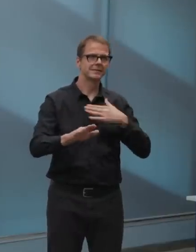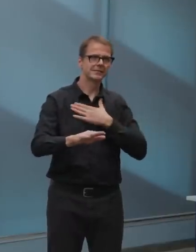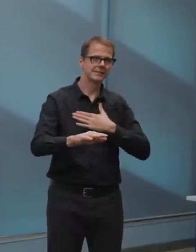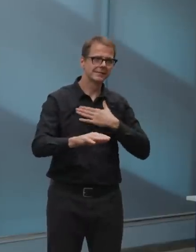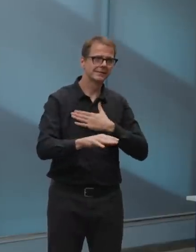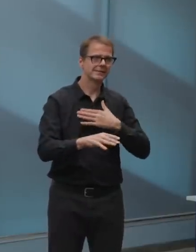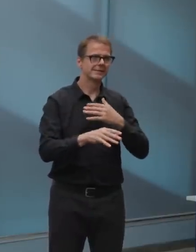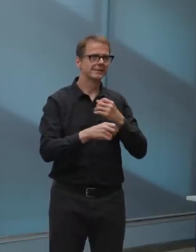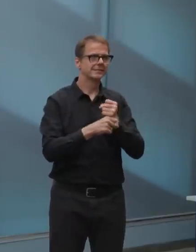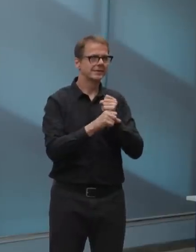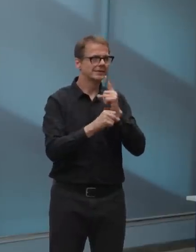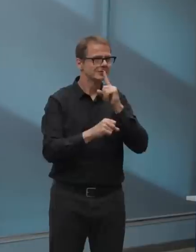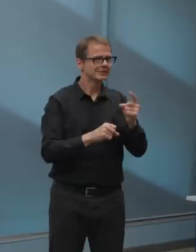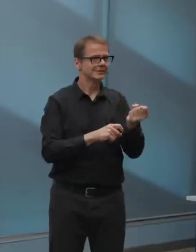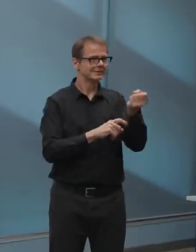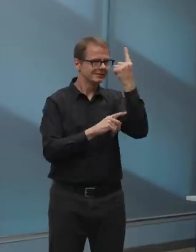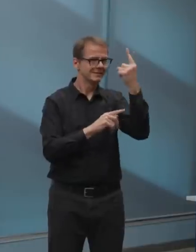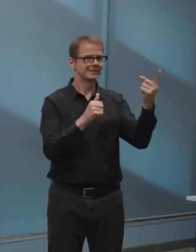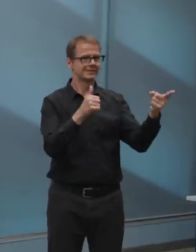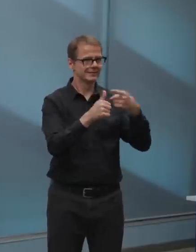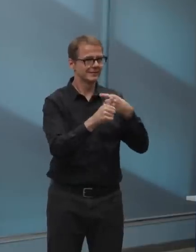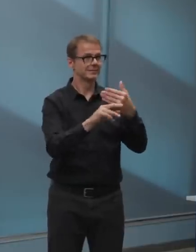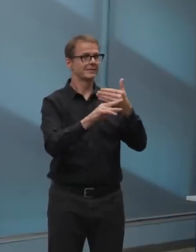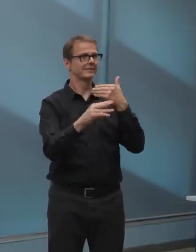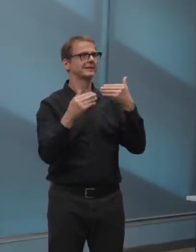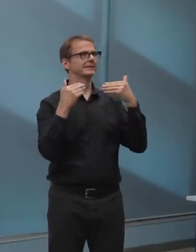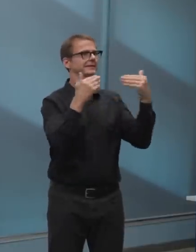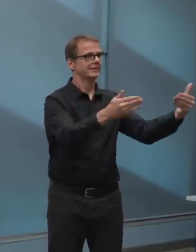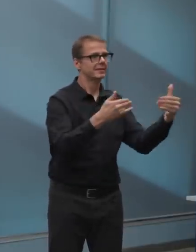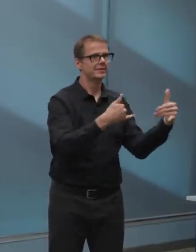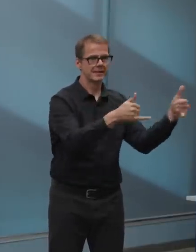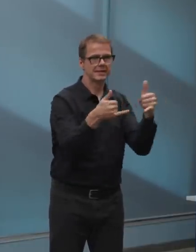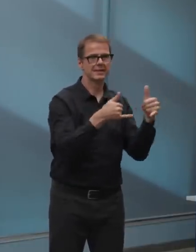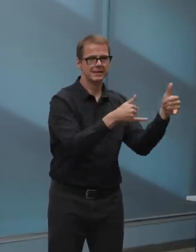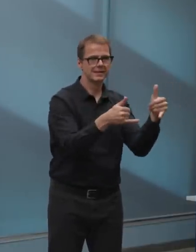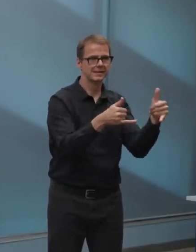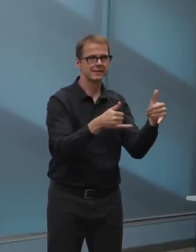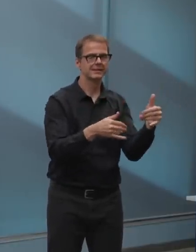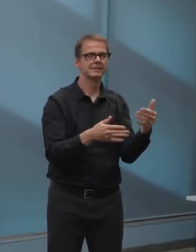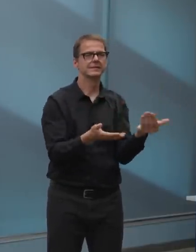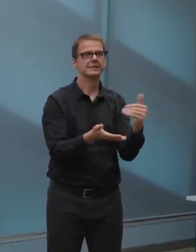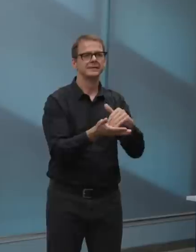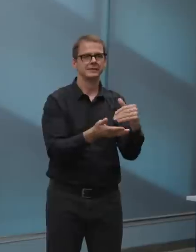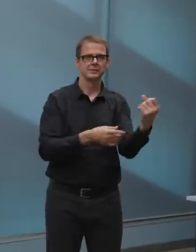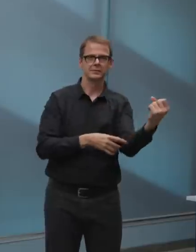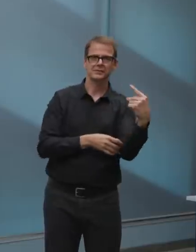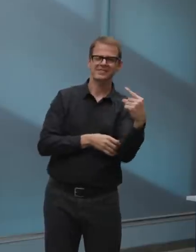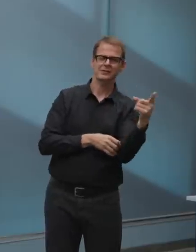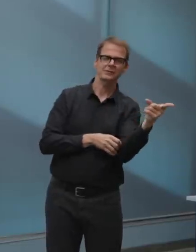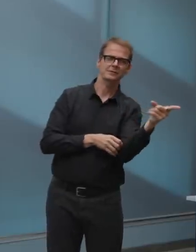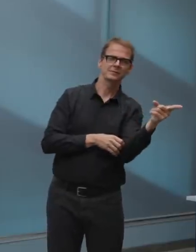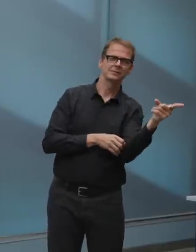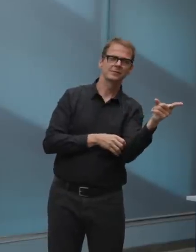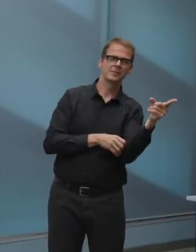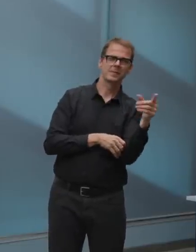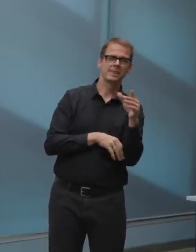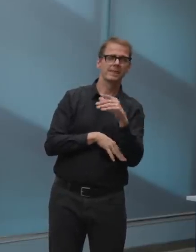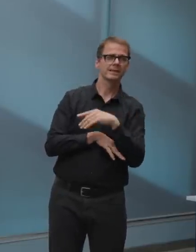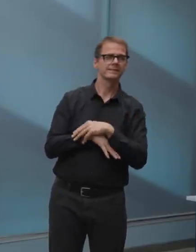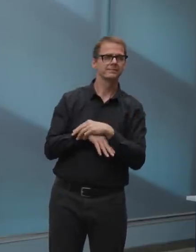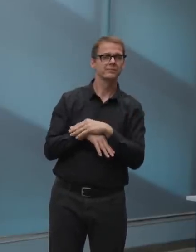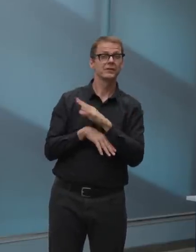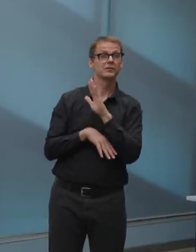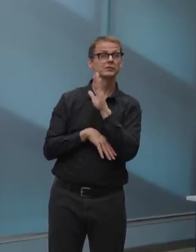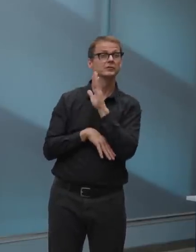I guess I think it's specifically of the, um, you know, it mentioned in the, in the, presentation that you, you gave the,